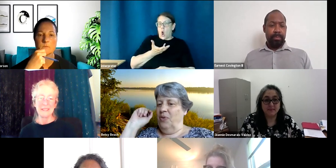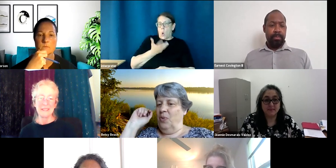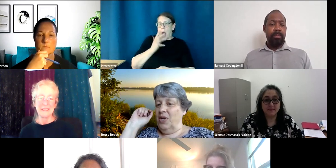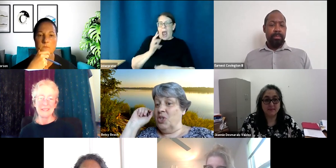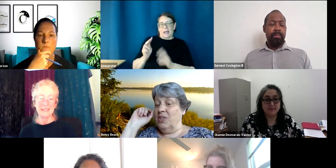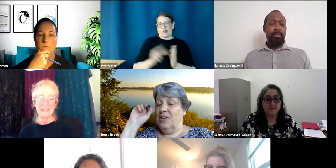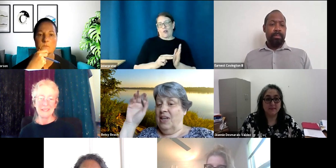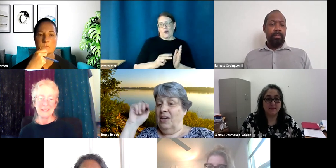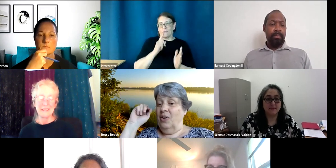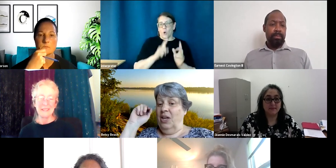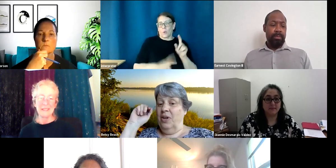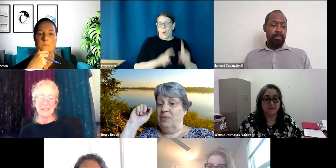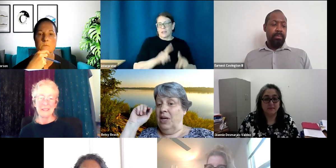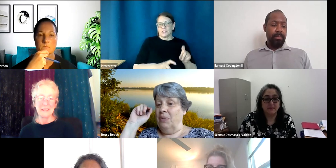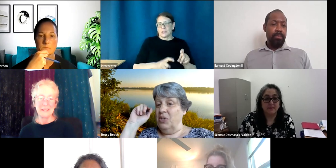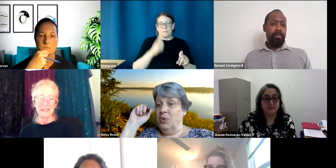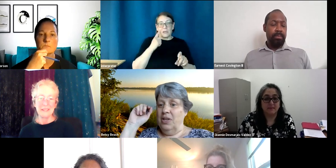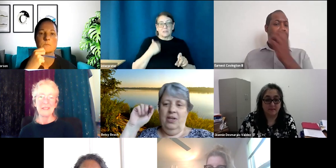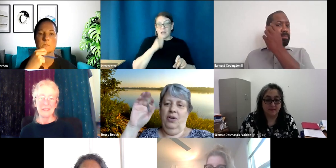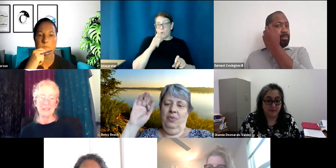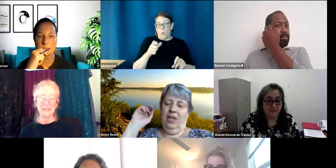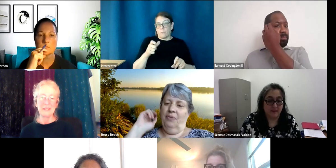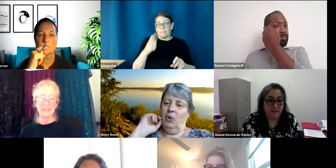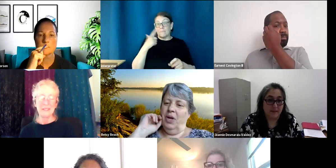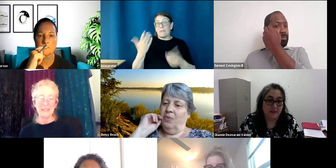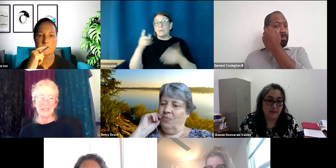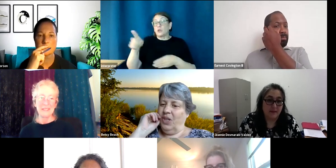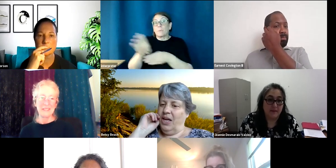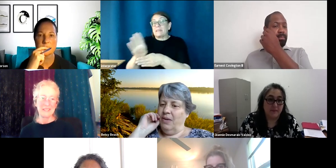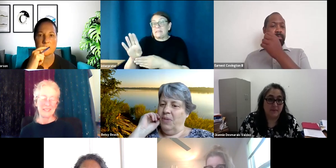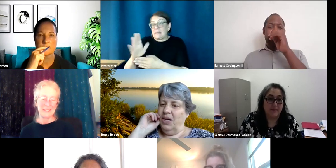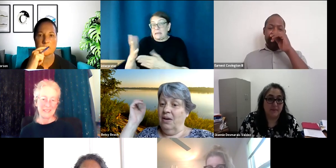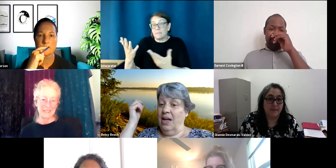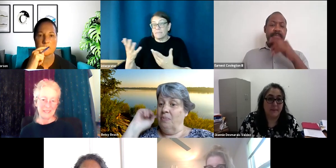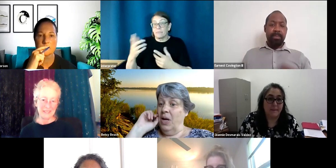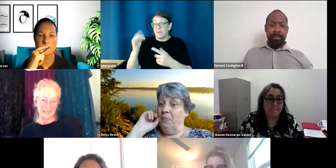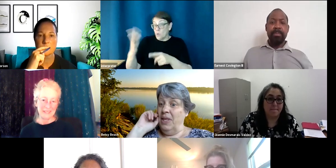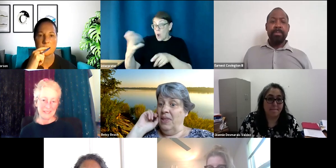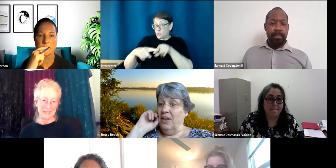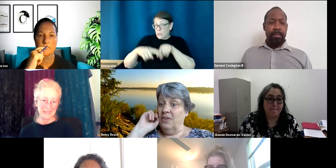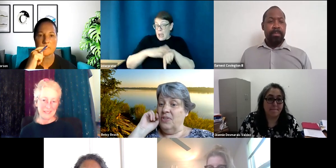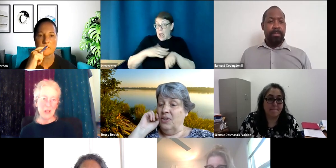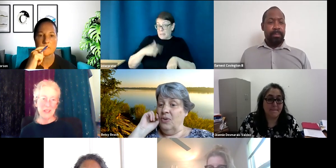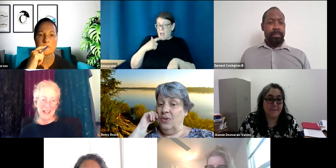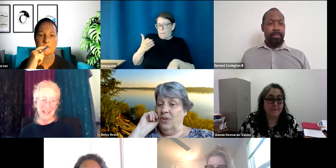for questions. Cause I don't, I don't have time to do it. You know, like if you want to rely on me, I'll, I'll, I'll be there. So. Okay.